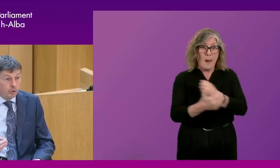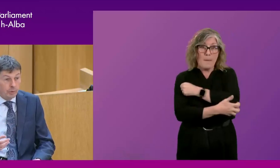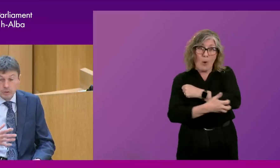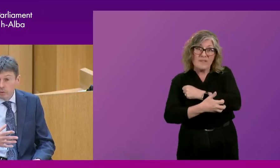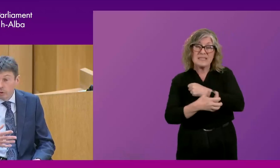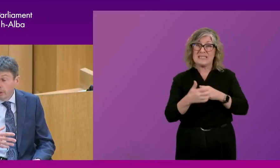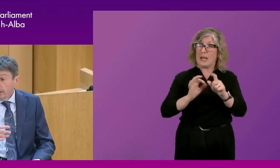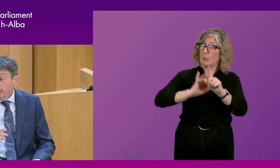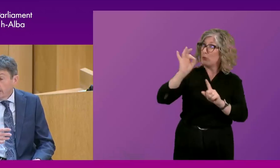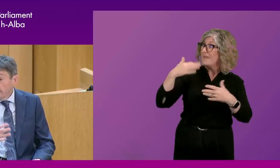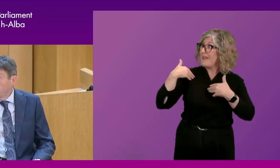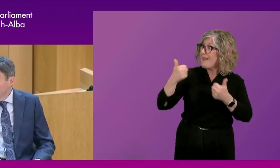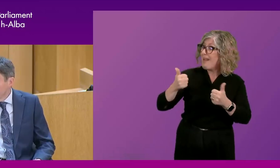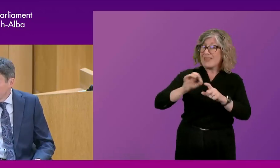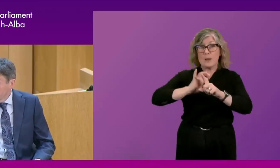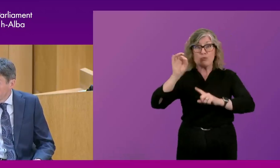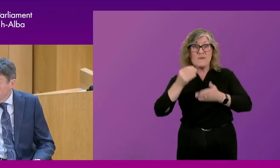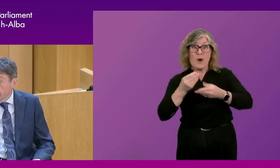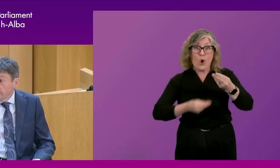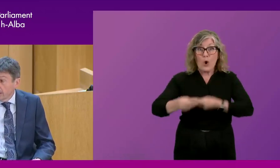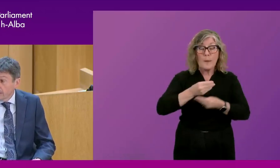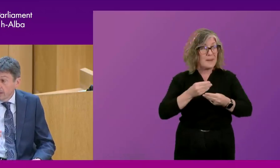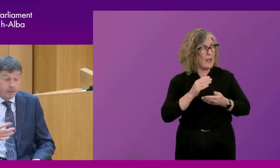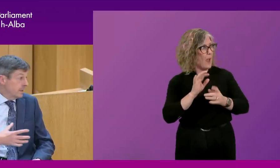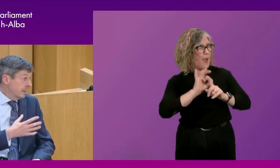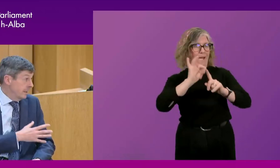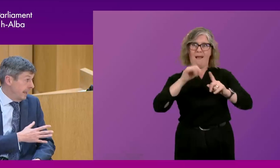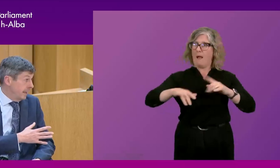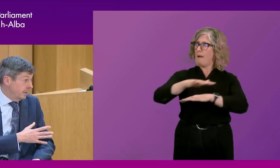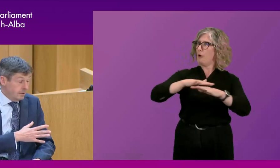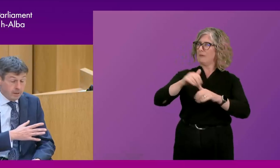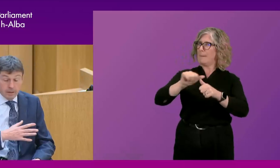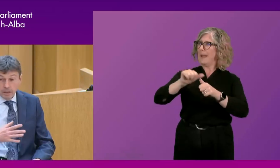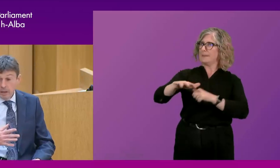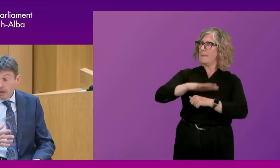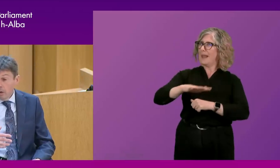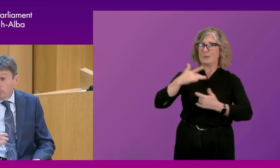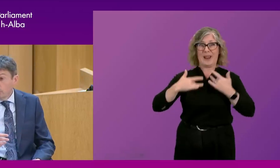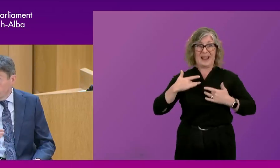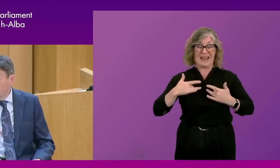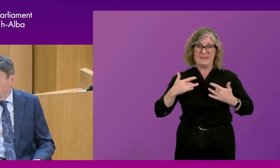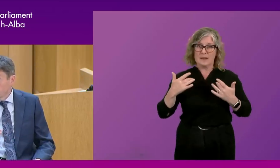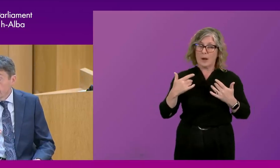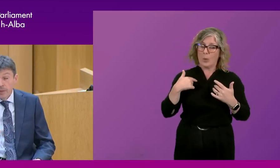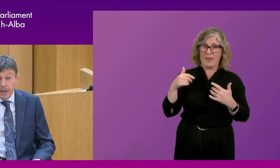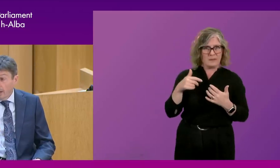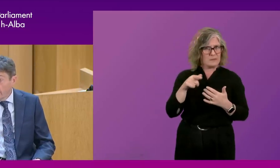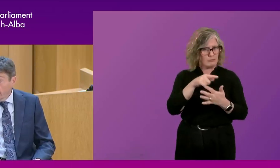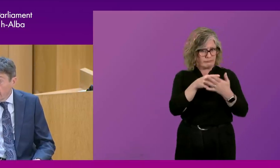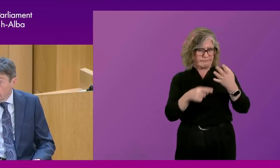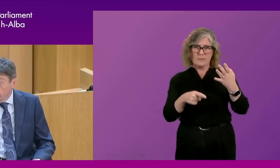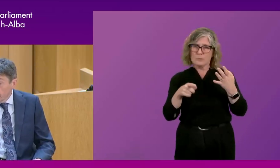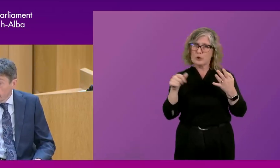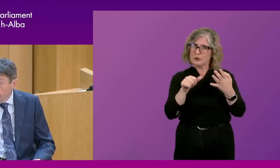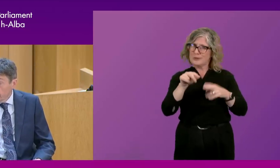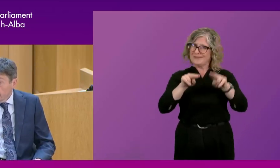growing the economy, and so on, and making this a better country to live in? And that's, that's in the end, uh, how we should be judged. And I